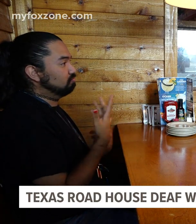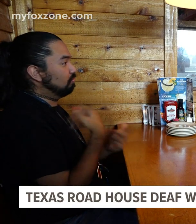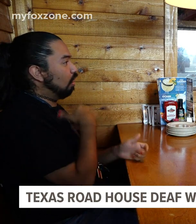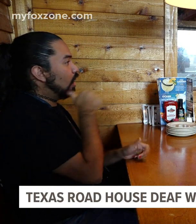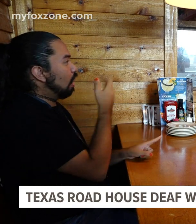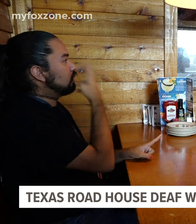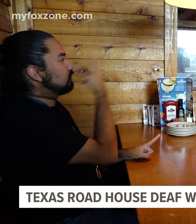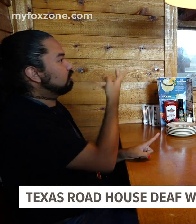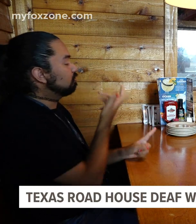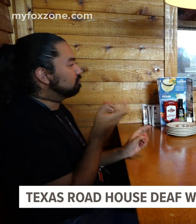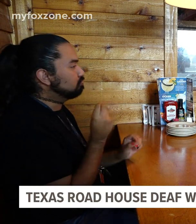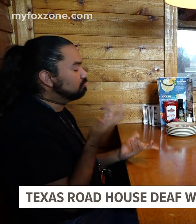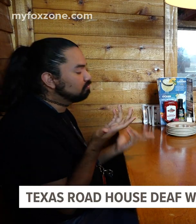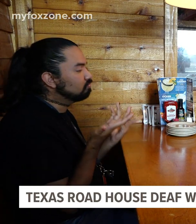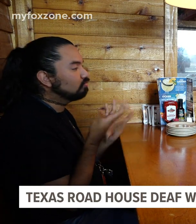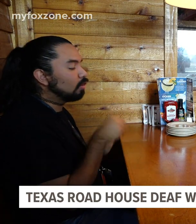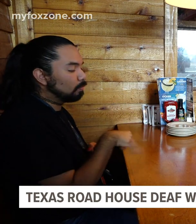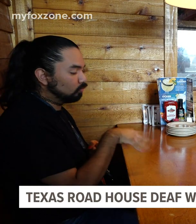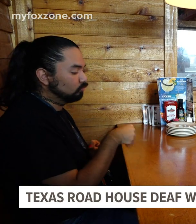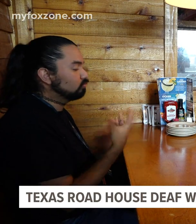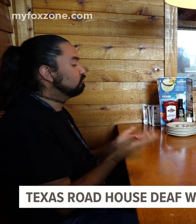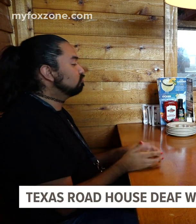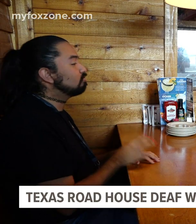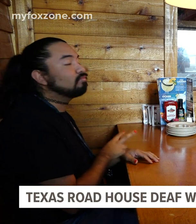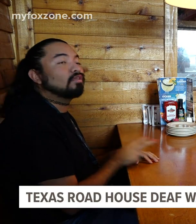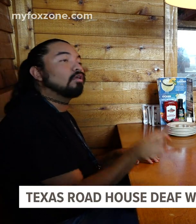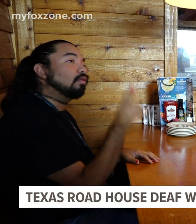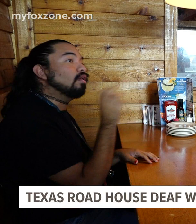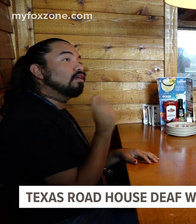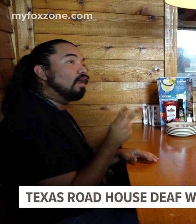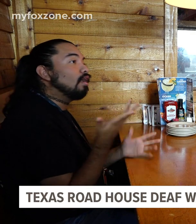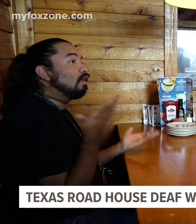And then I saw that she took a picture. I didn't think too much of it.